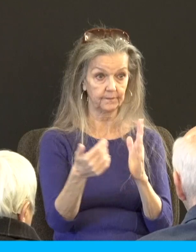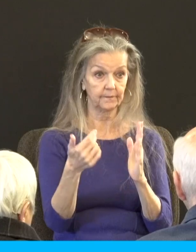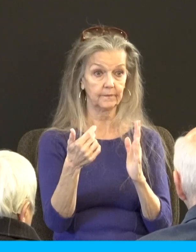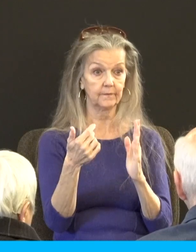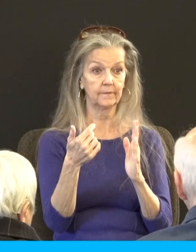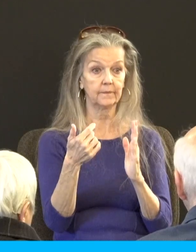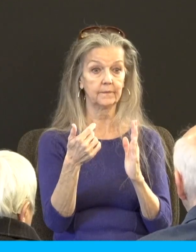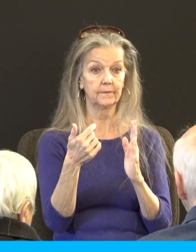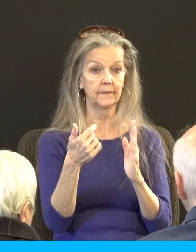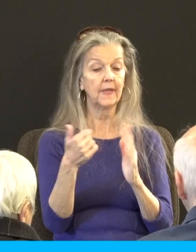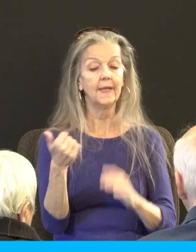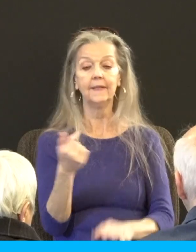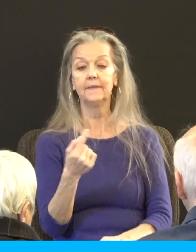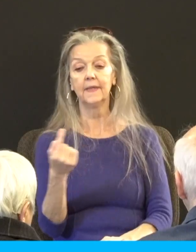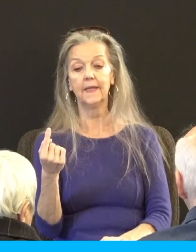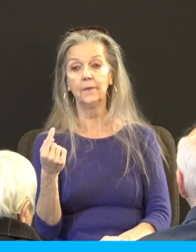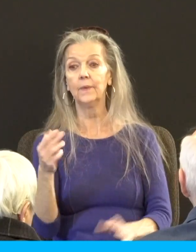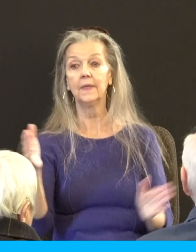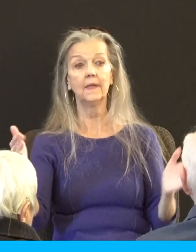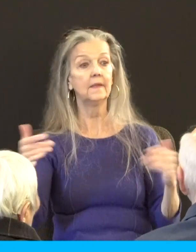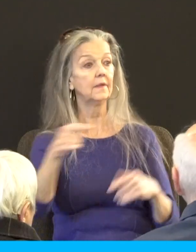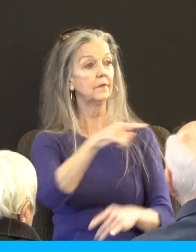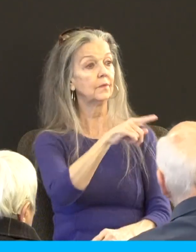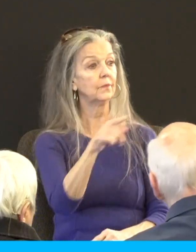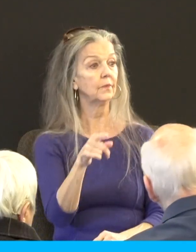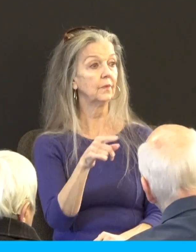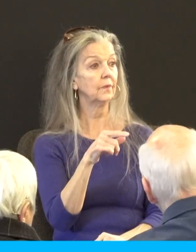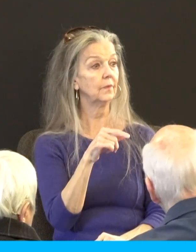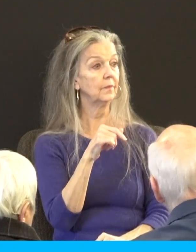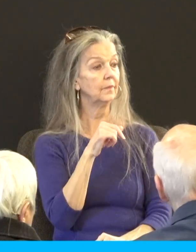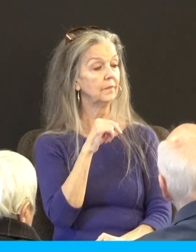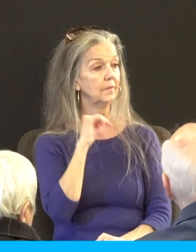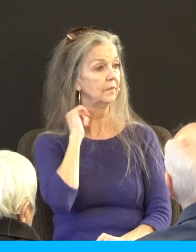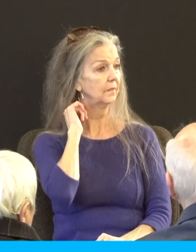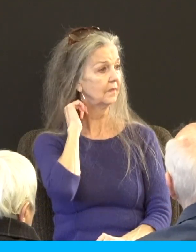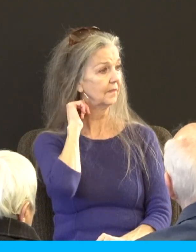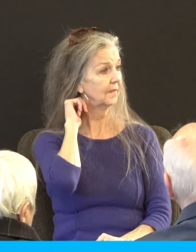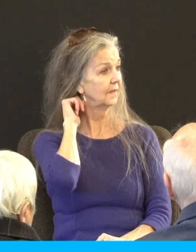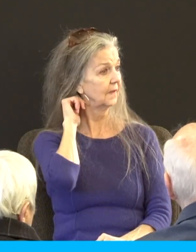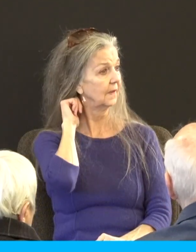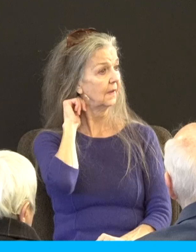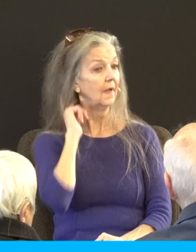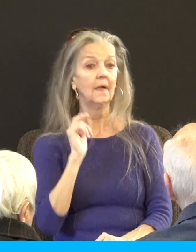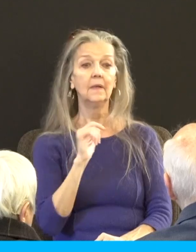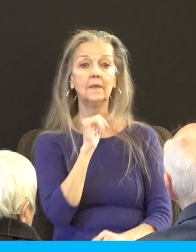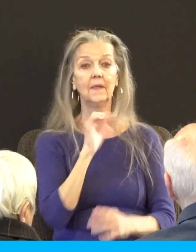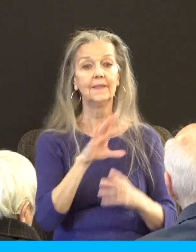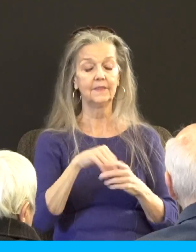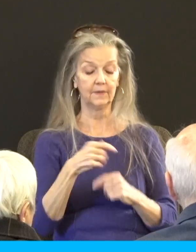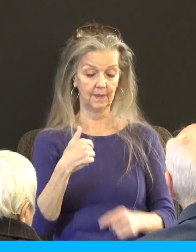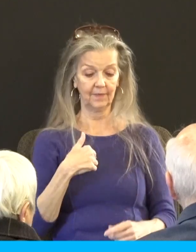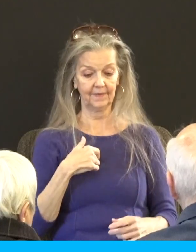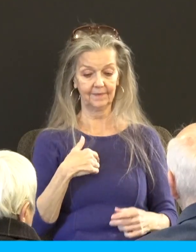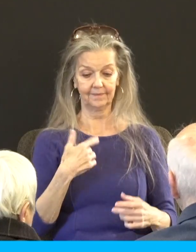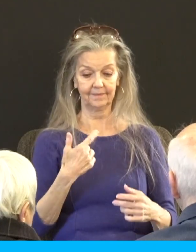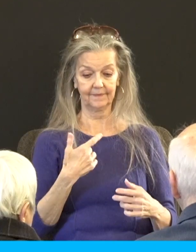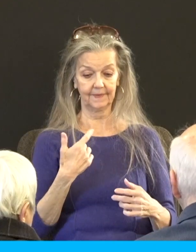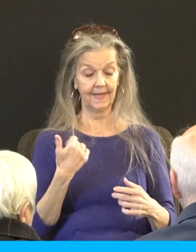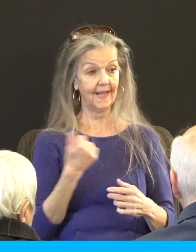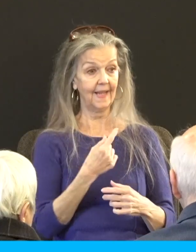is anybody in this room not wrapped in a meat suit what do you mean flesh anybody not have flesh surrounding their body their soul